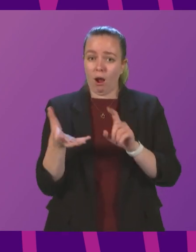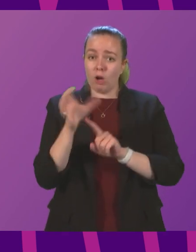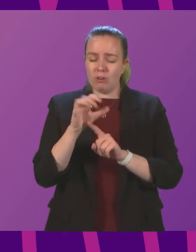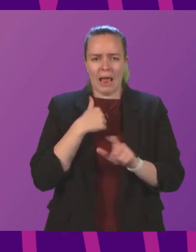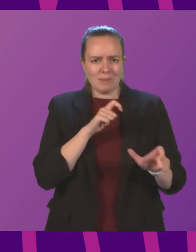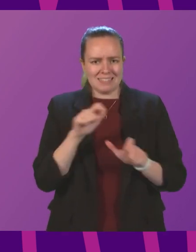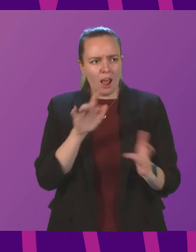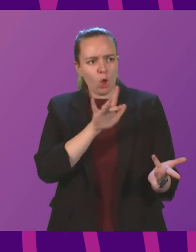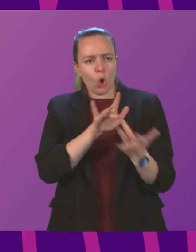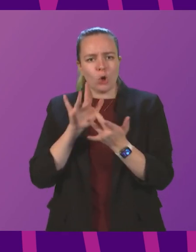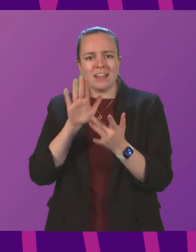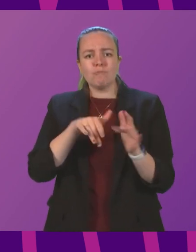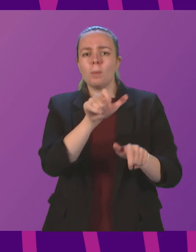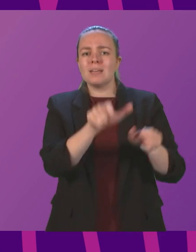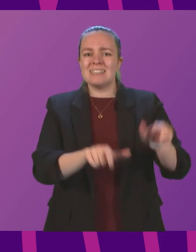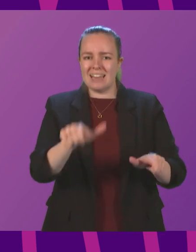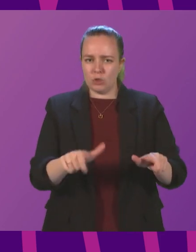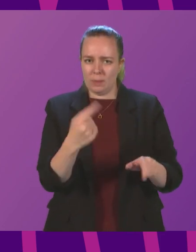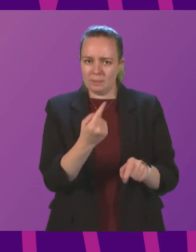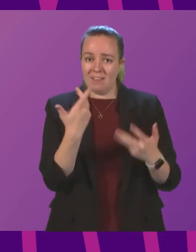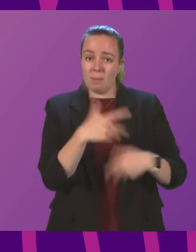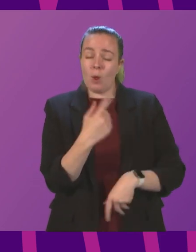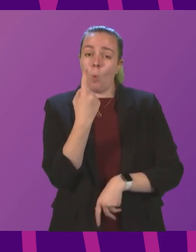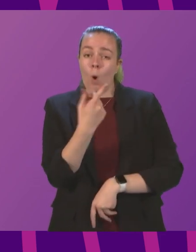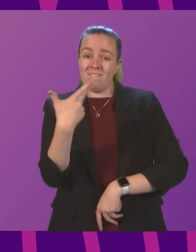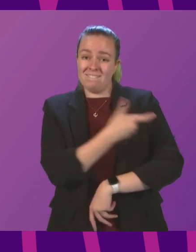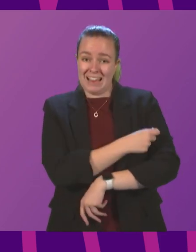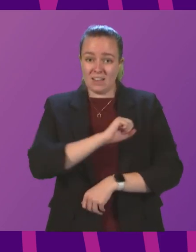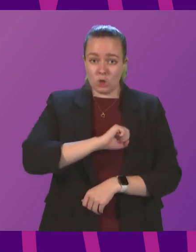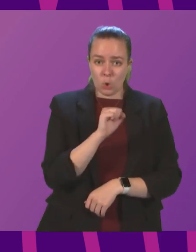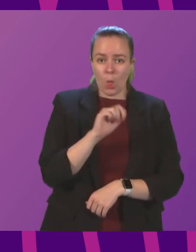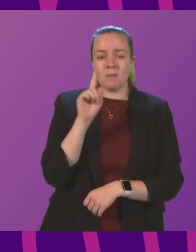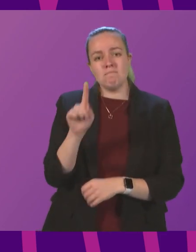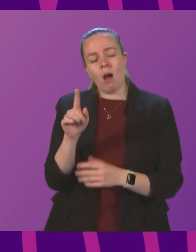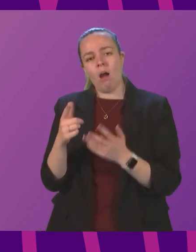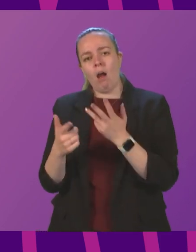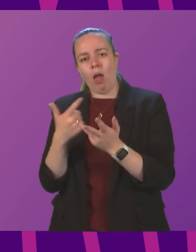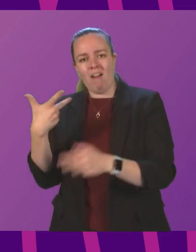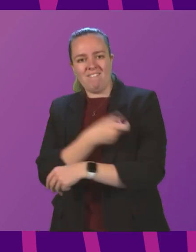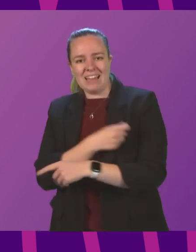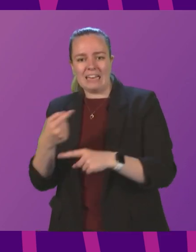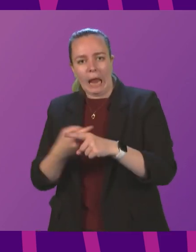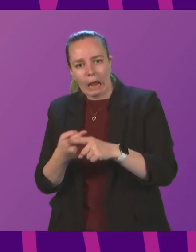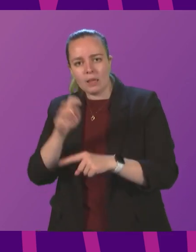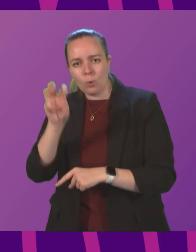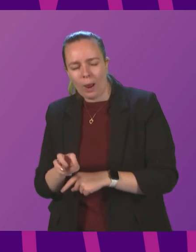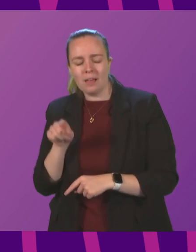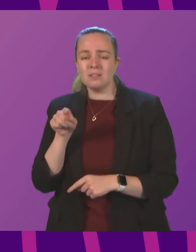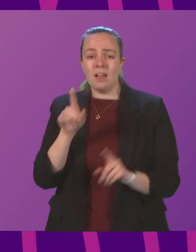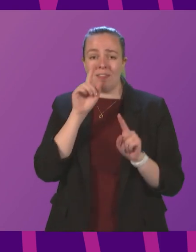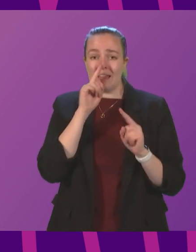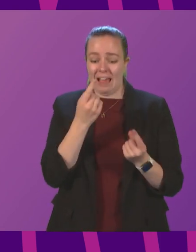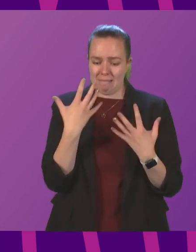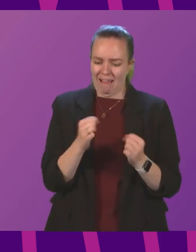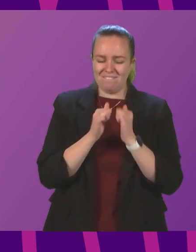contacted by constituents who've had one vaccine in Scotland but received another in either England or Wales and who remain unable to get